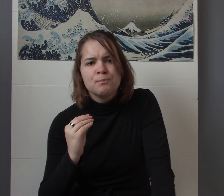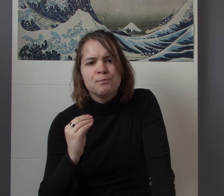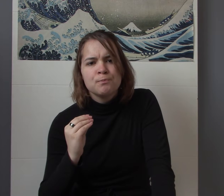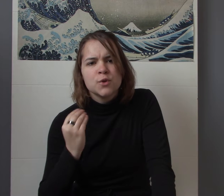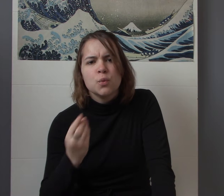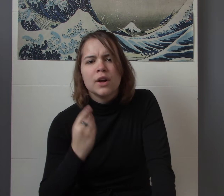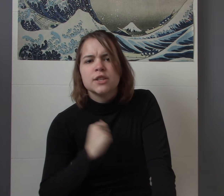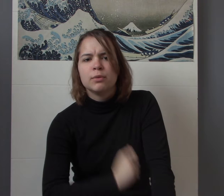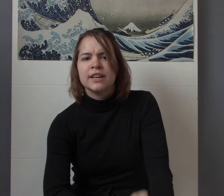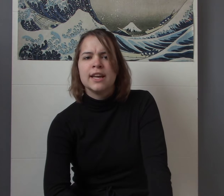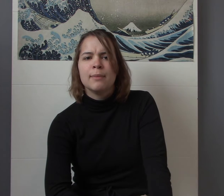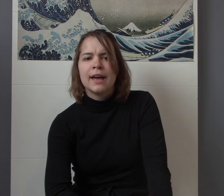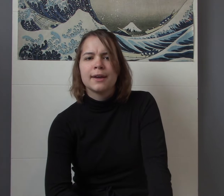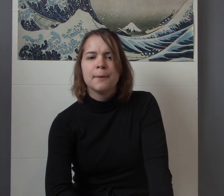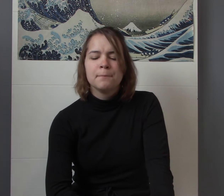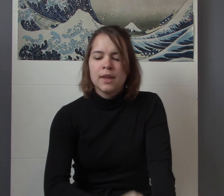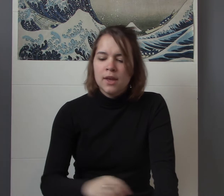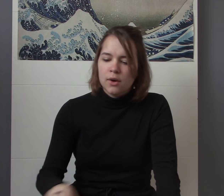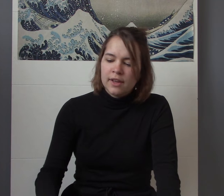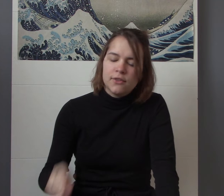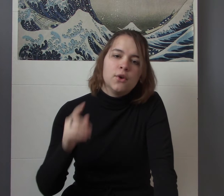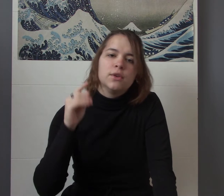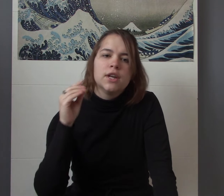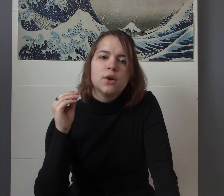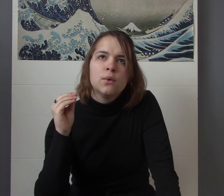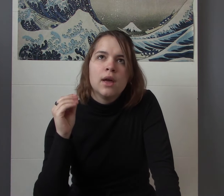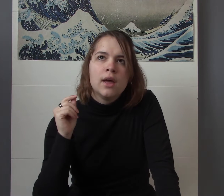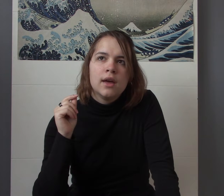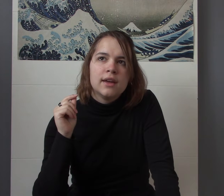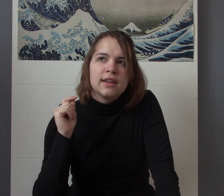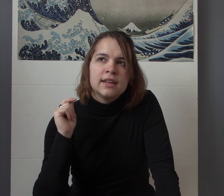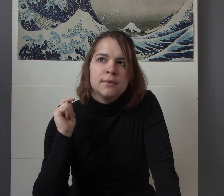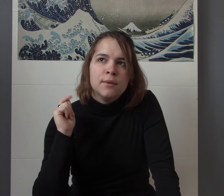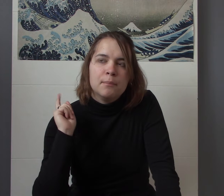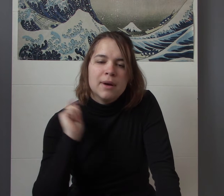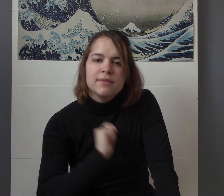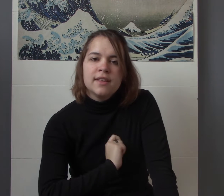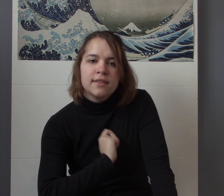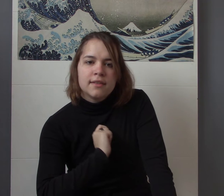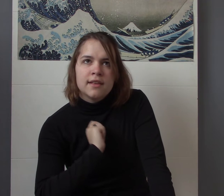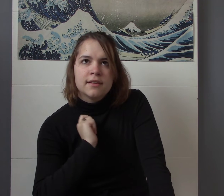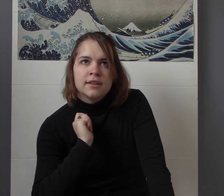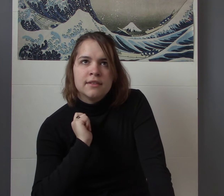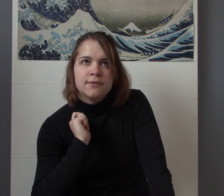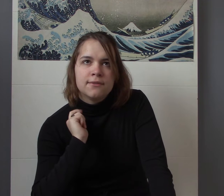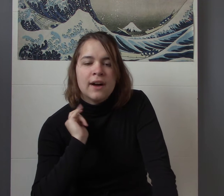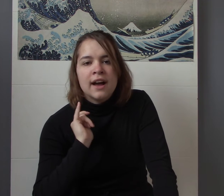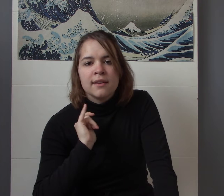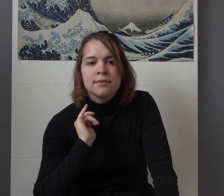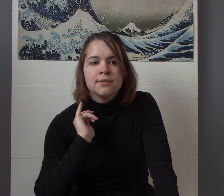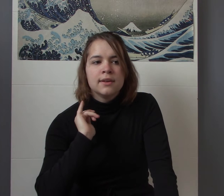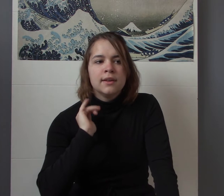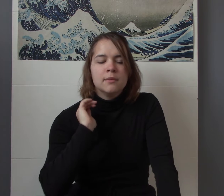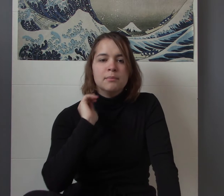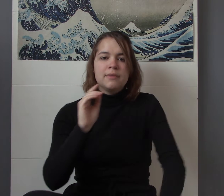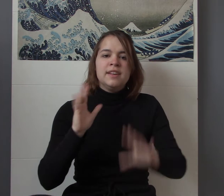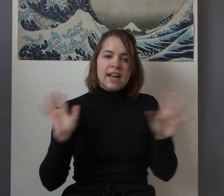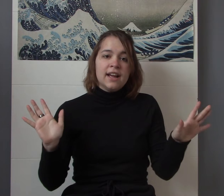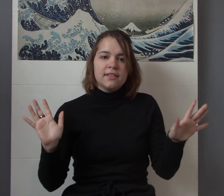to want to bring Nia back okay so you know in Buffy season five Buffy dies